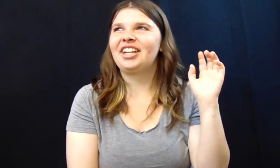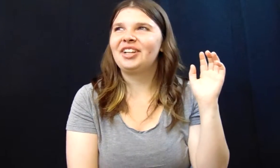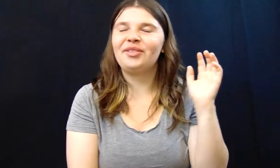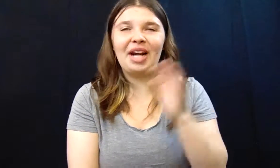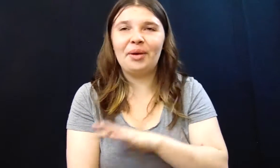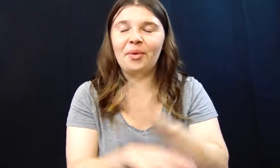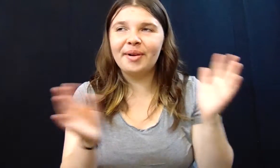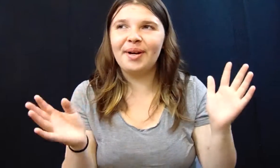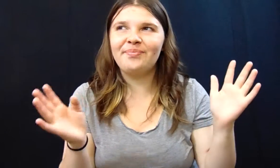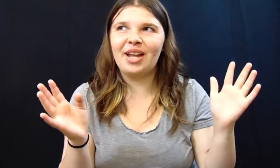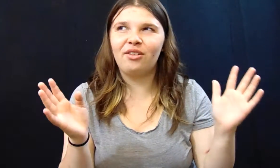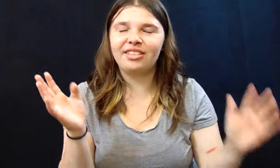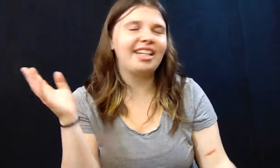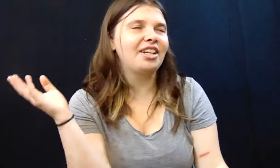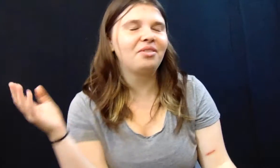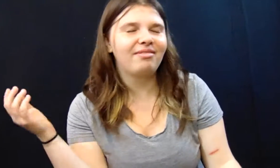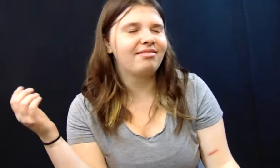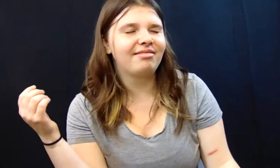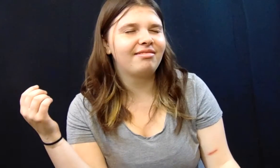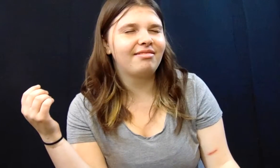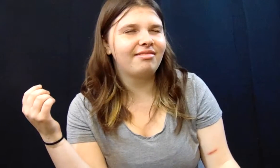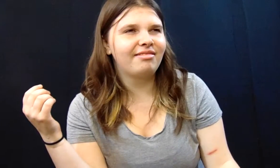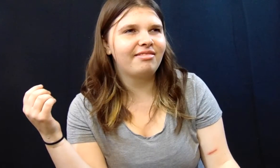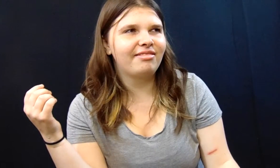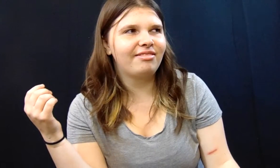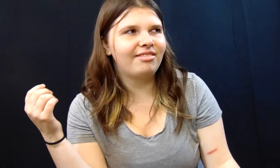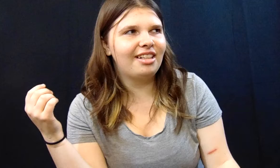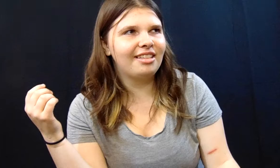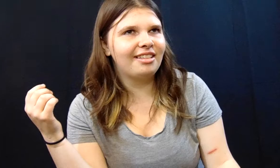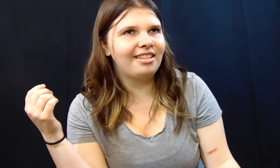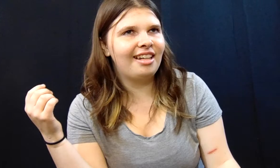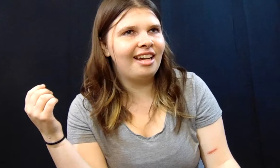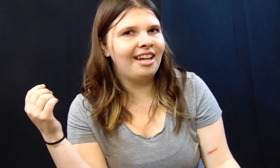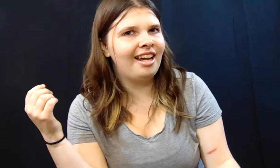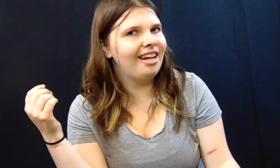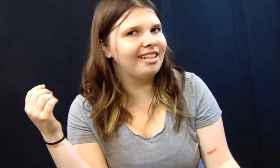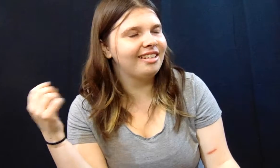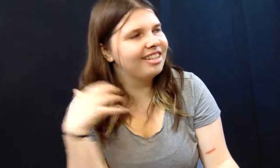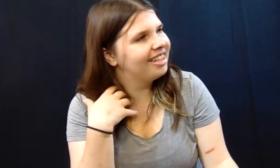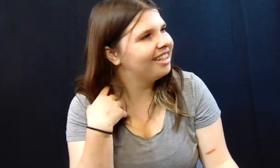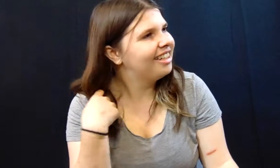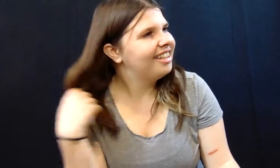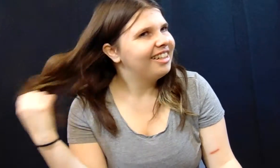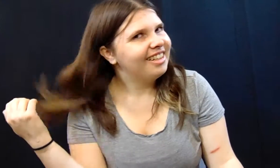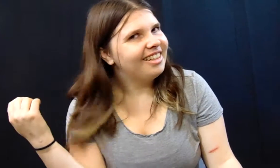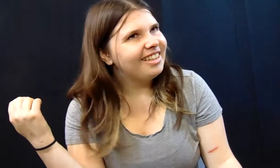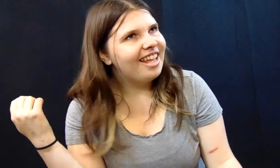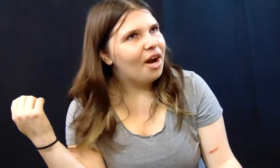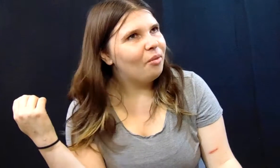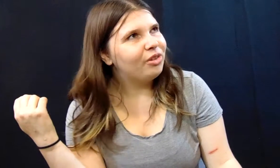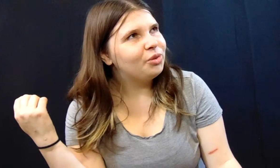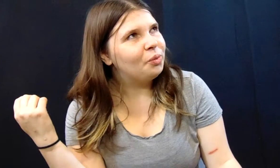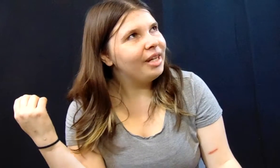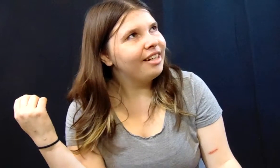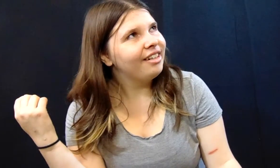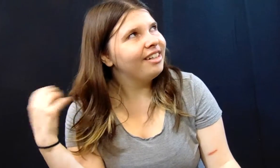like when I woke up I was like what the heck that was weird